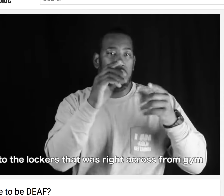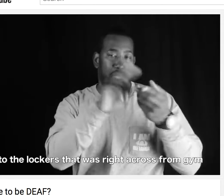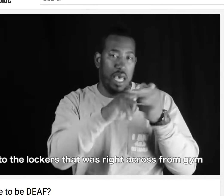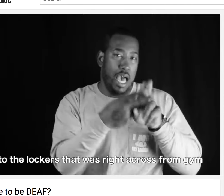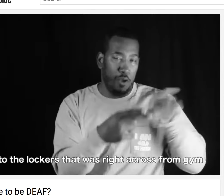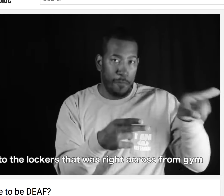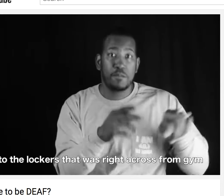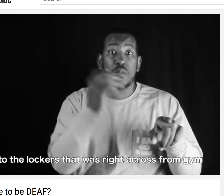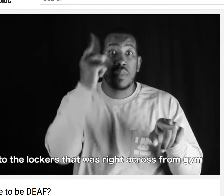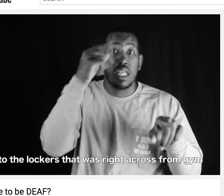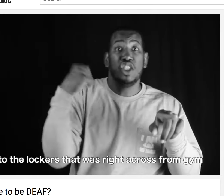it.